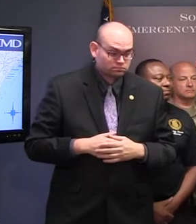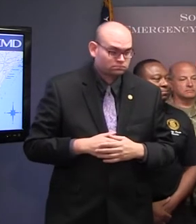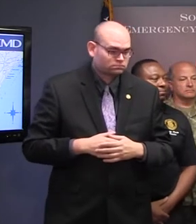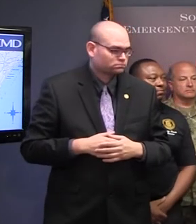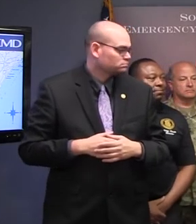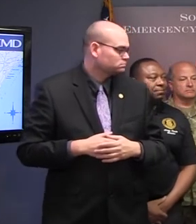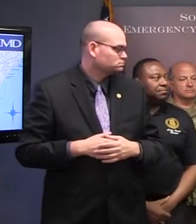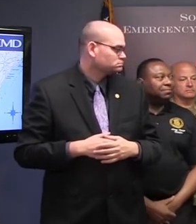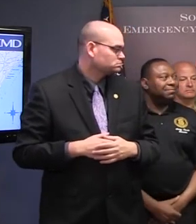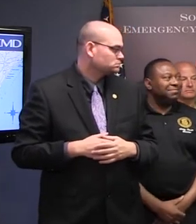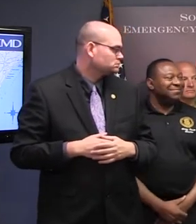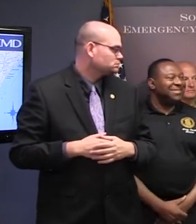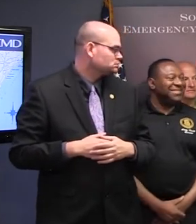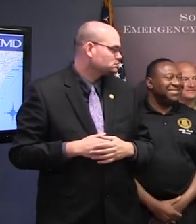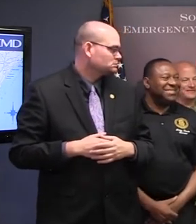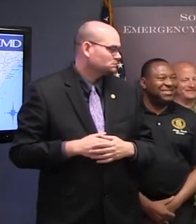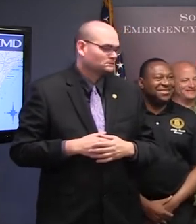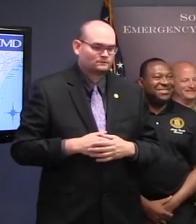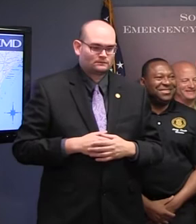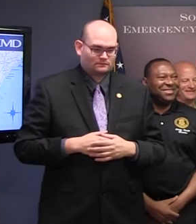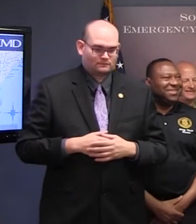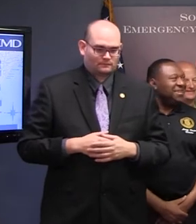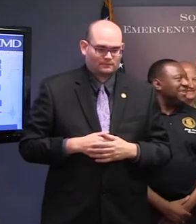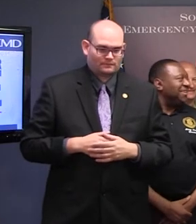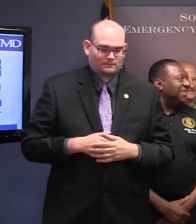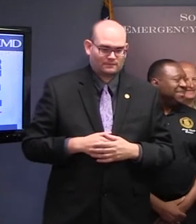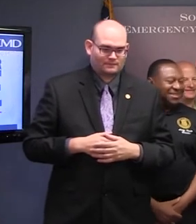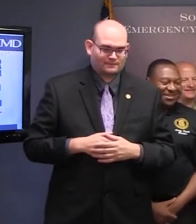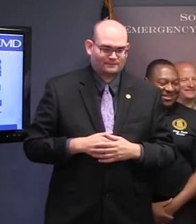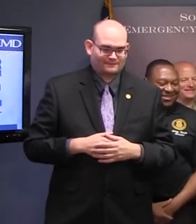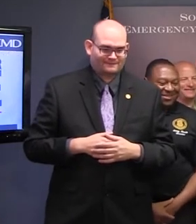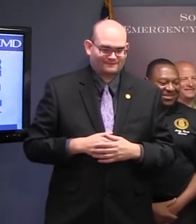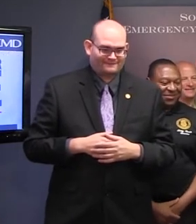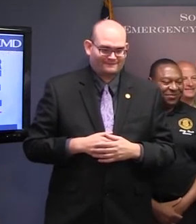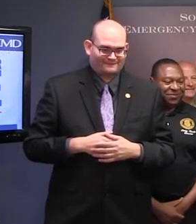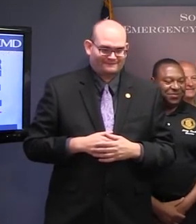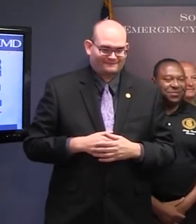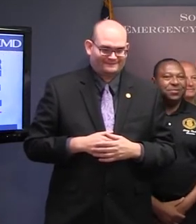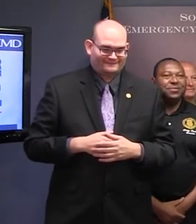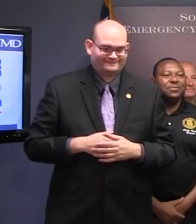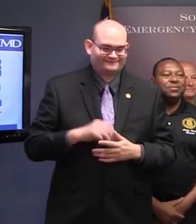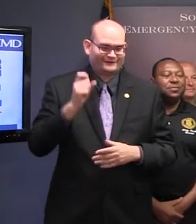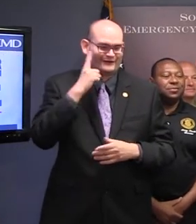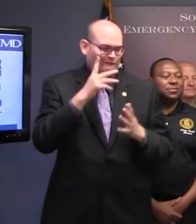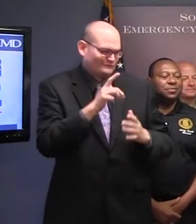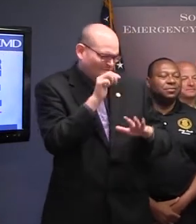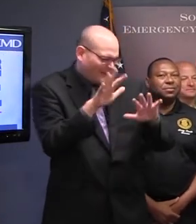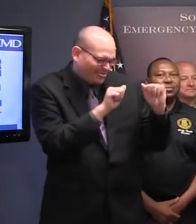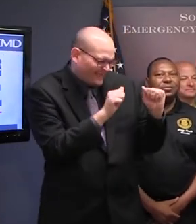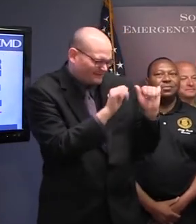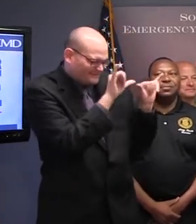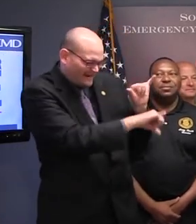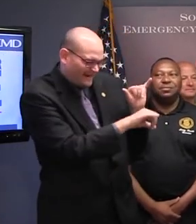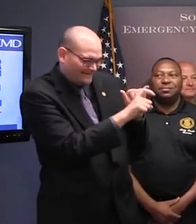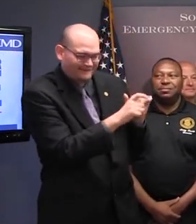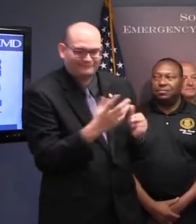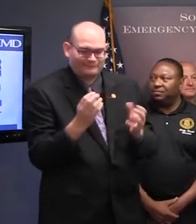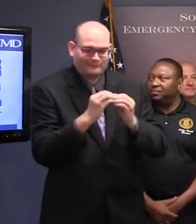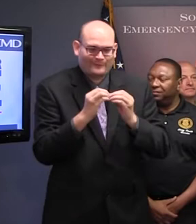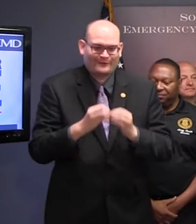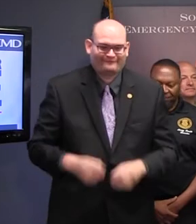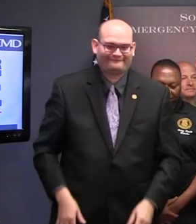Okay. Thank you. Don't go anywhere. We might have something in a minute. I want to thank our